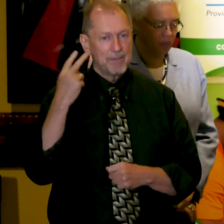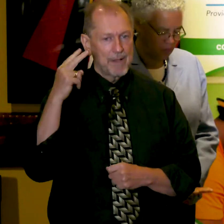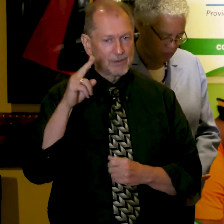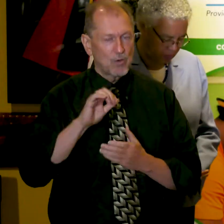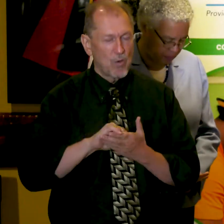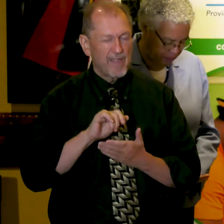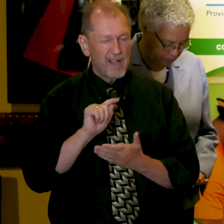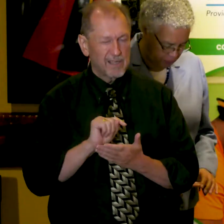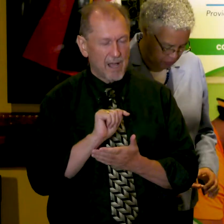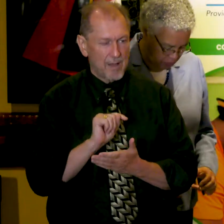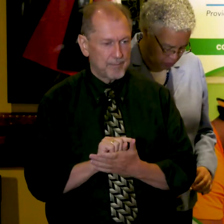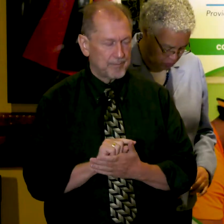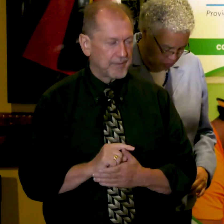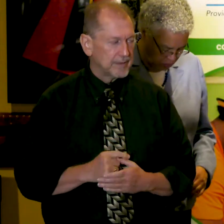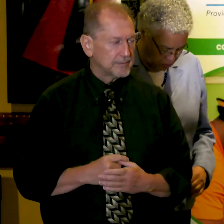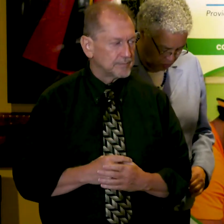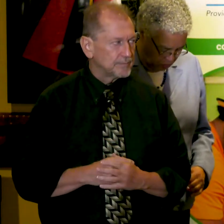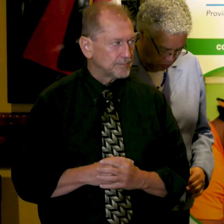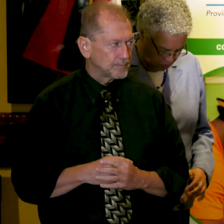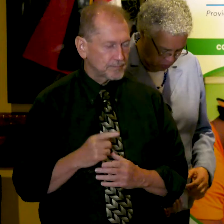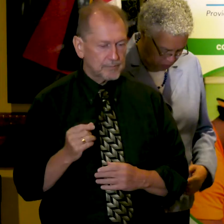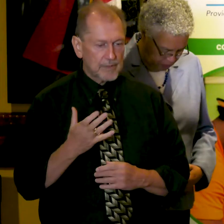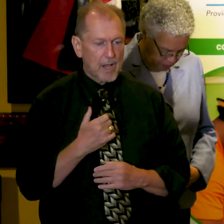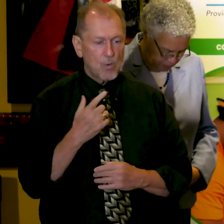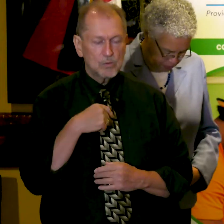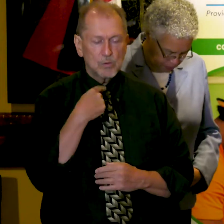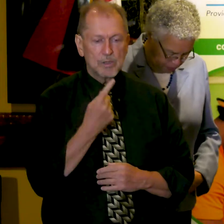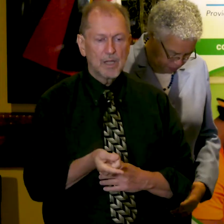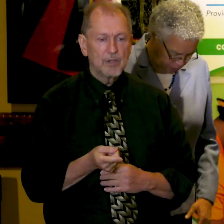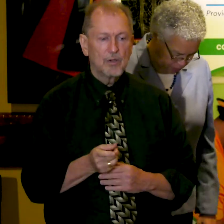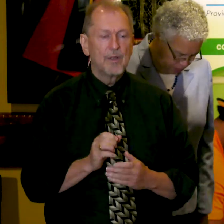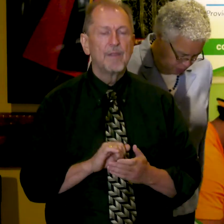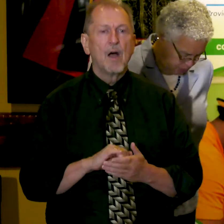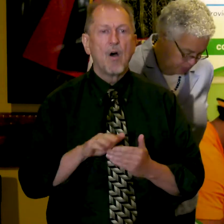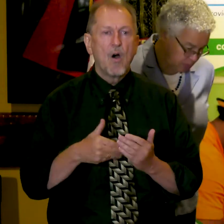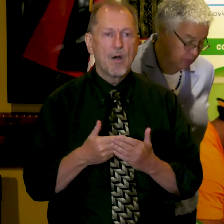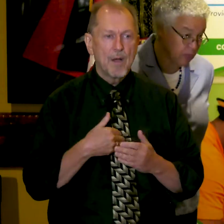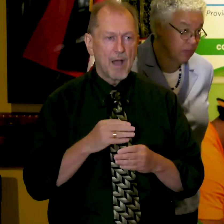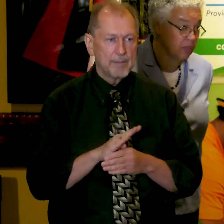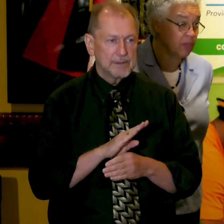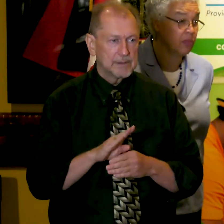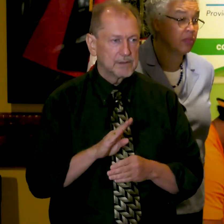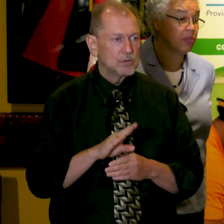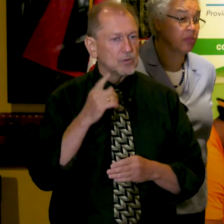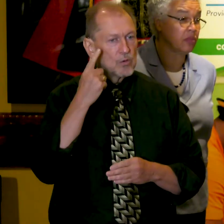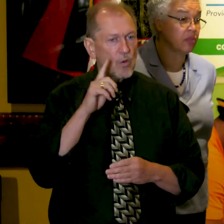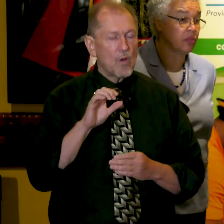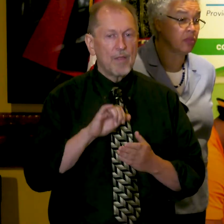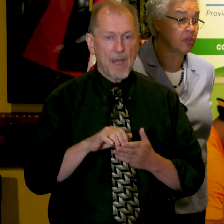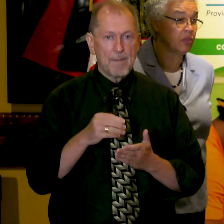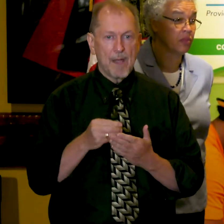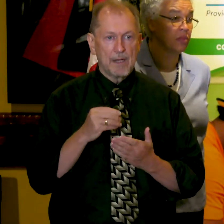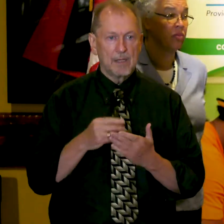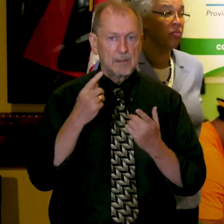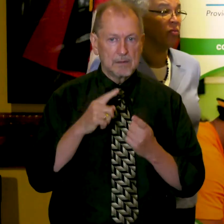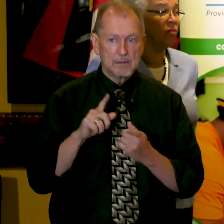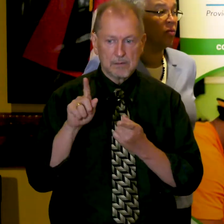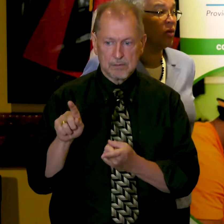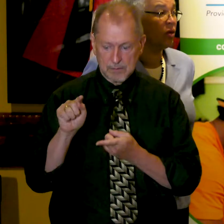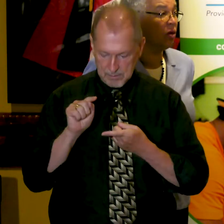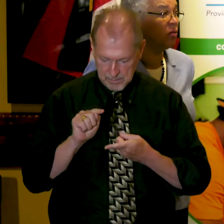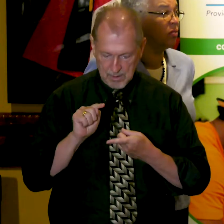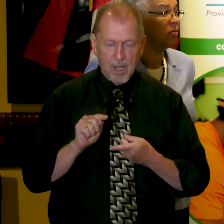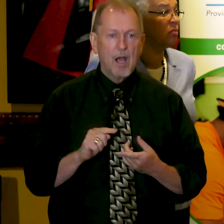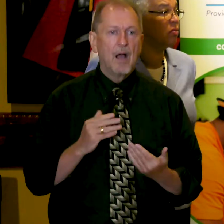she wrote to her. Let me tell you, oh my goodness, you don't know. The money arrived. Thank